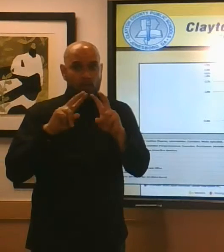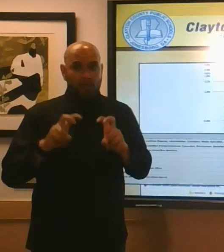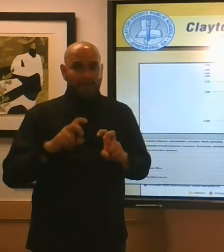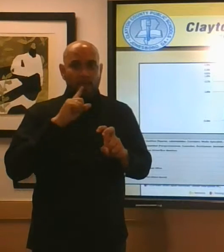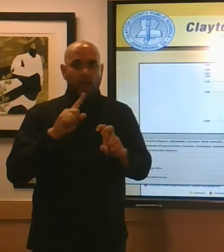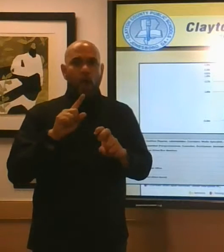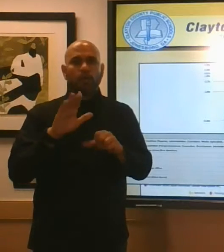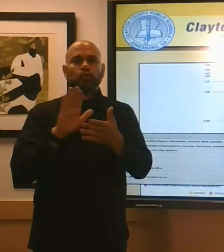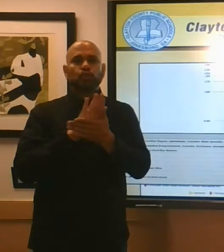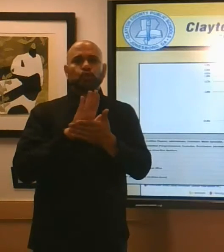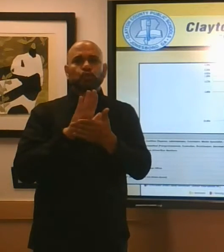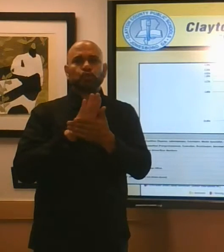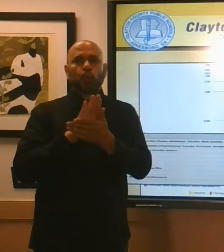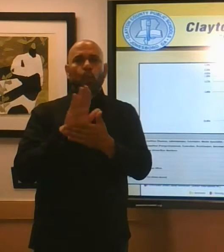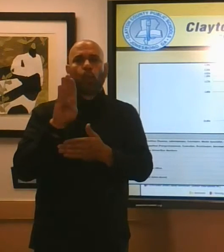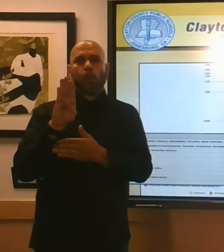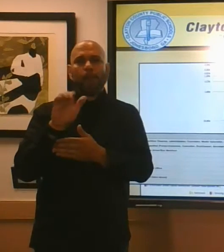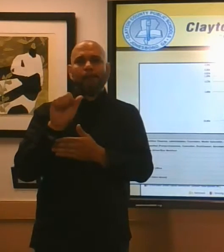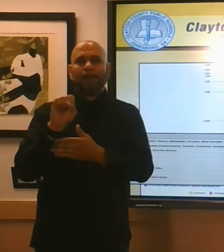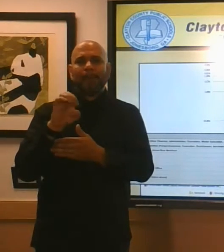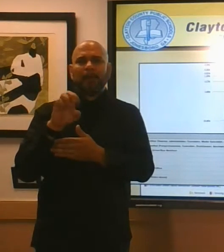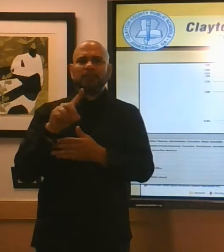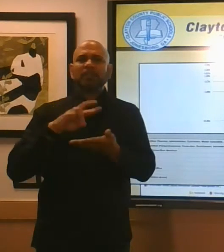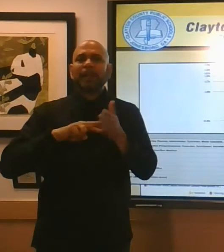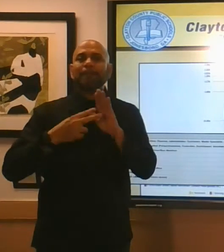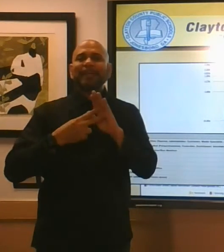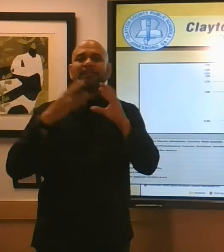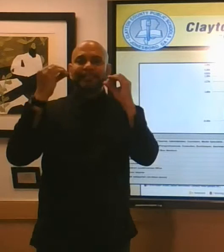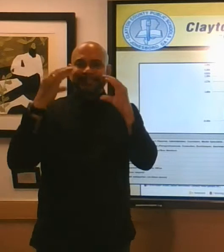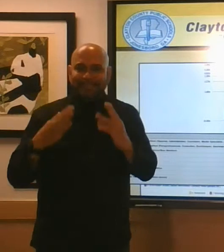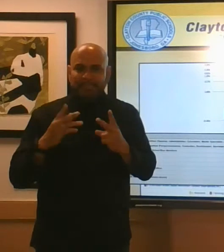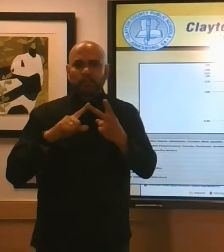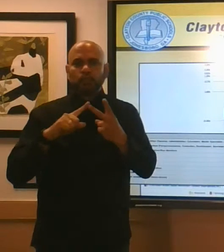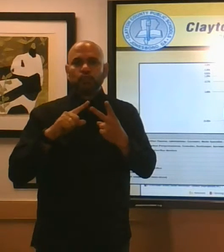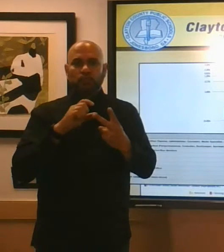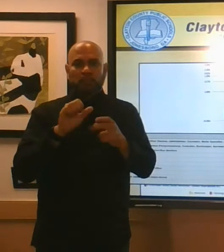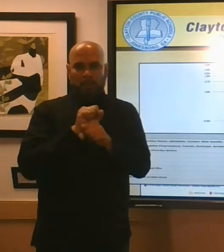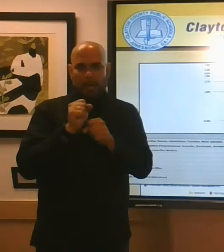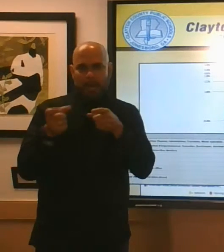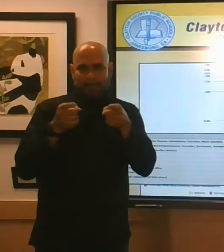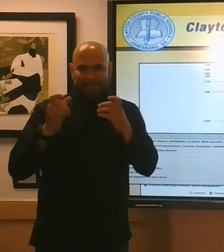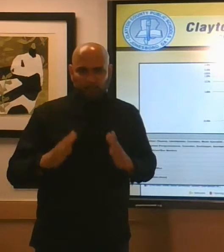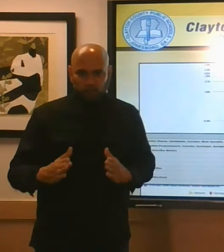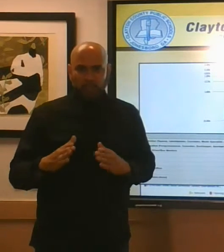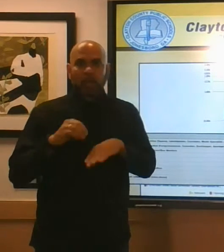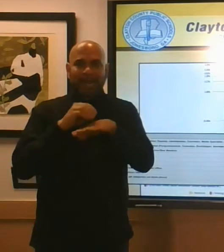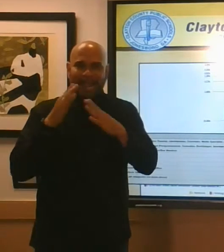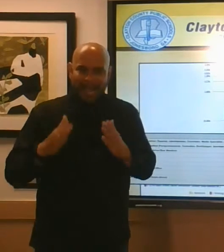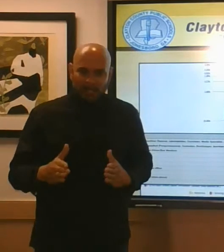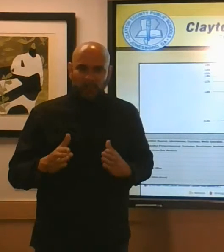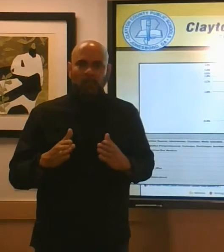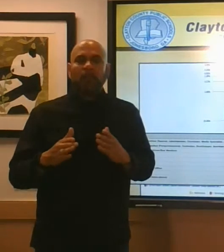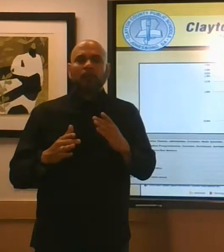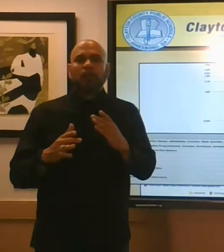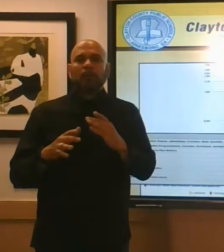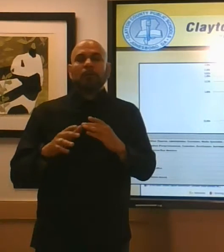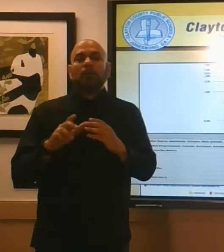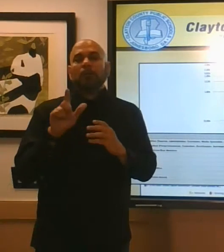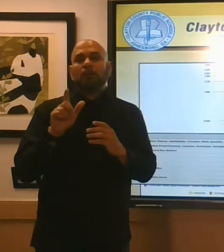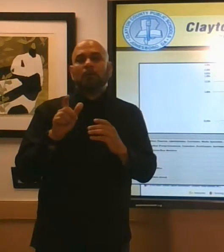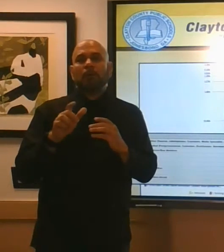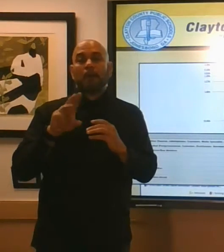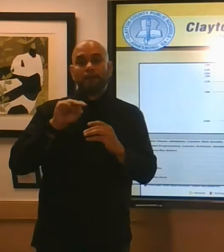school-based employees that would be teachers administrators counselors media specialists we have of course uh